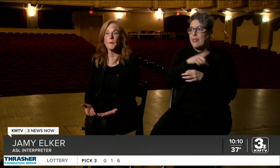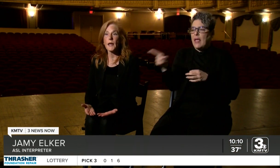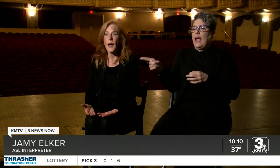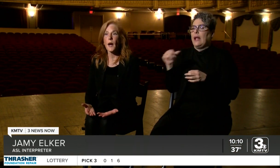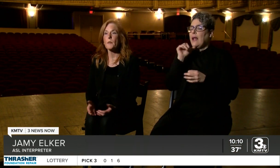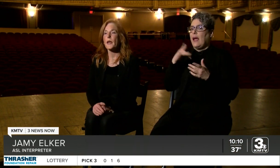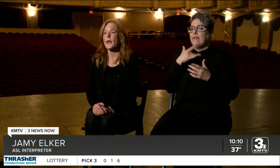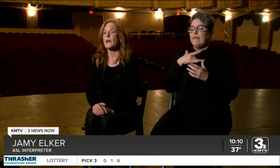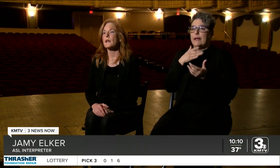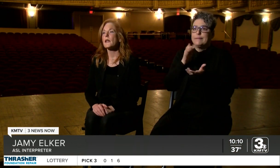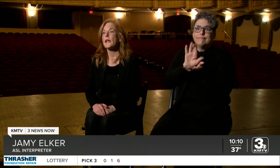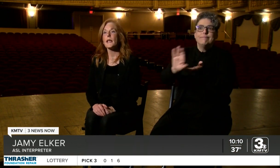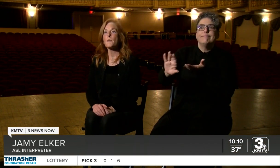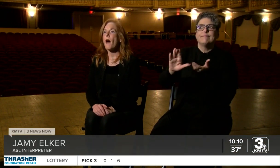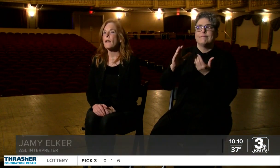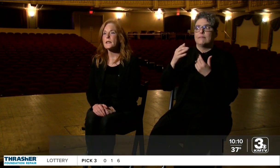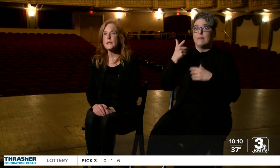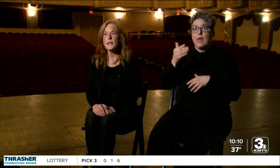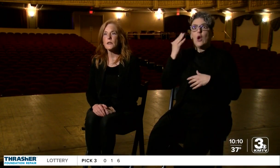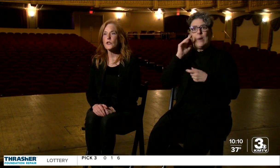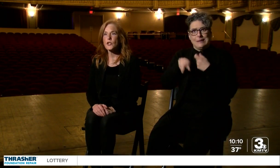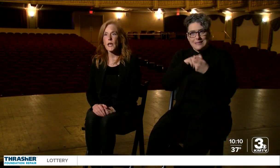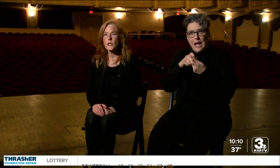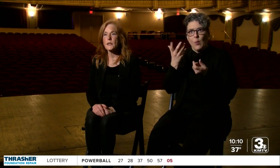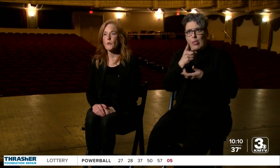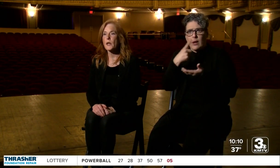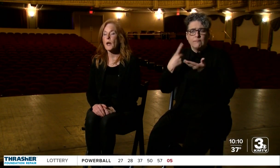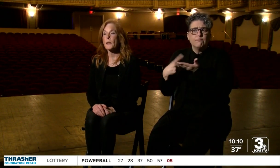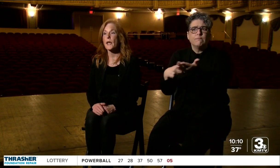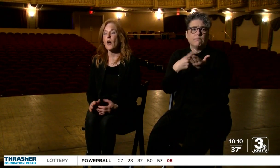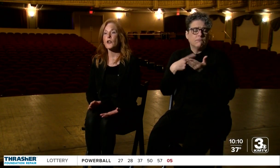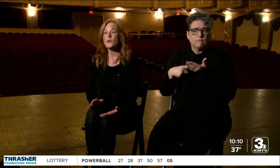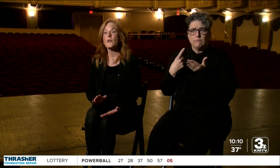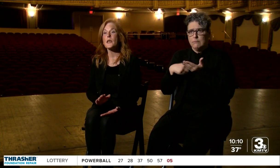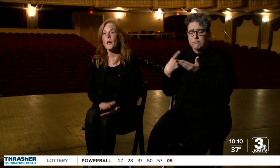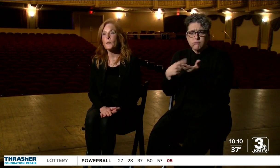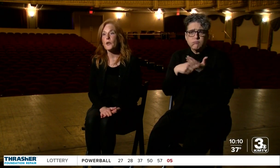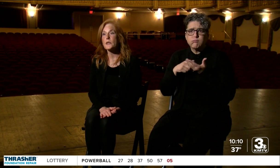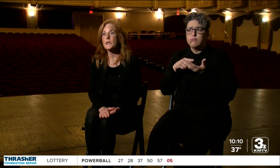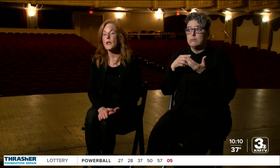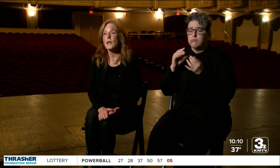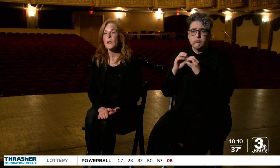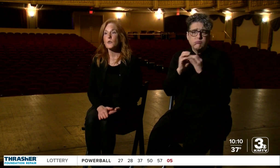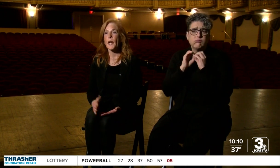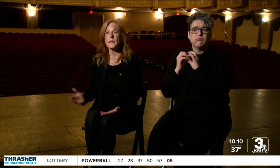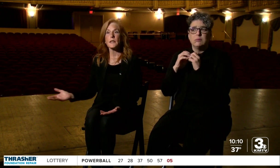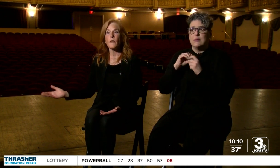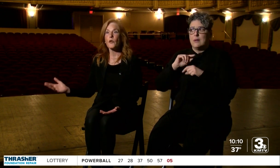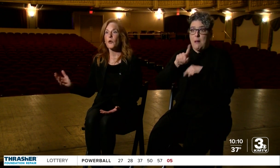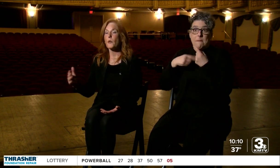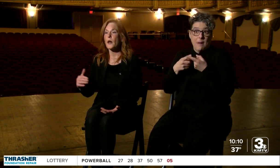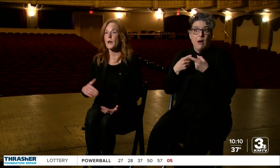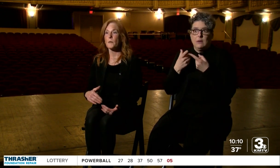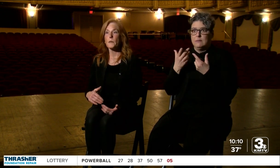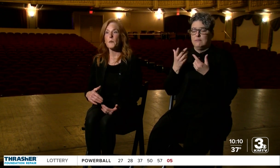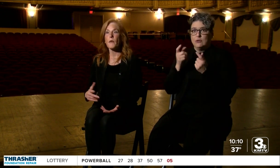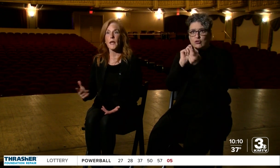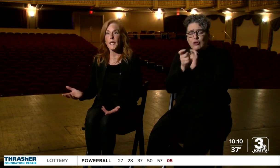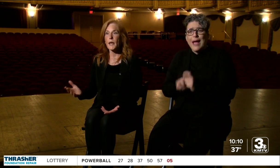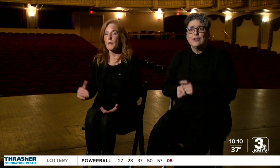be coming up and what policies, those changes that were coming and also the numbers. A time they call pivotal for the deaf